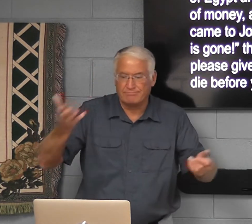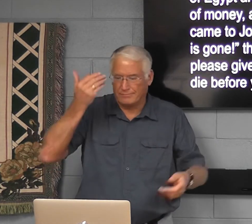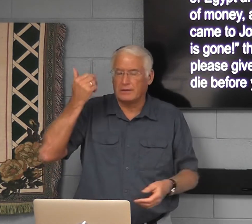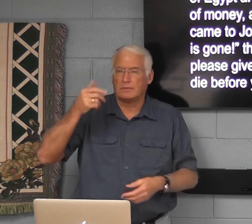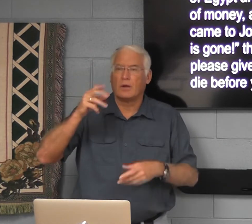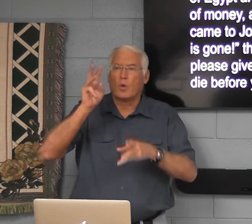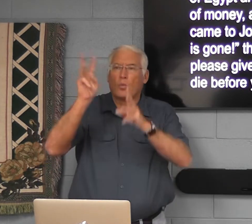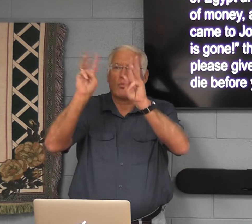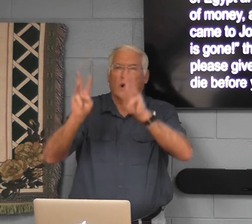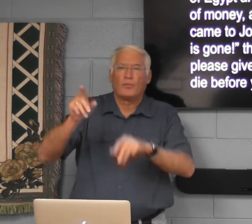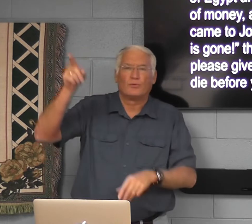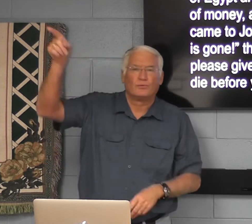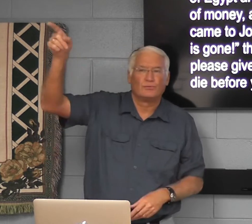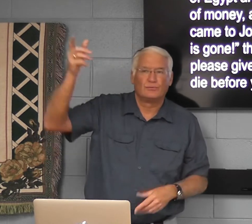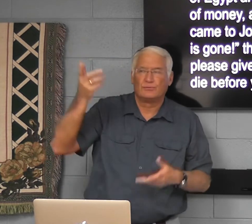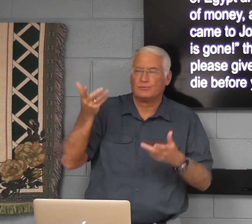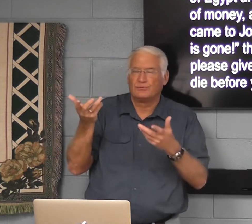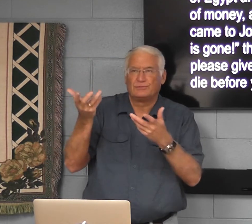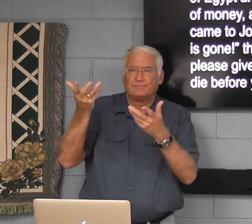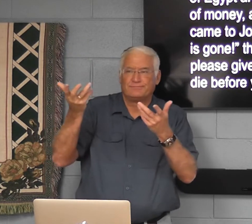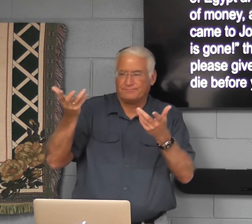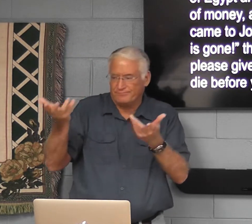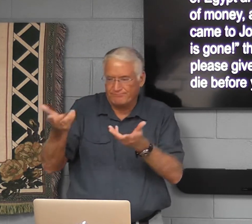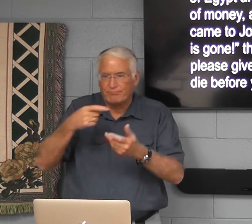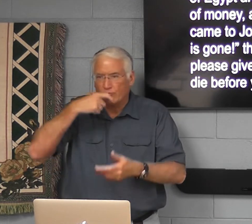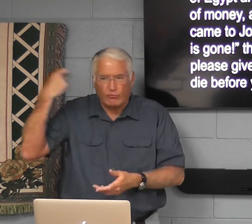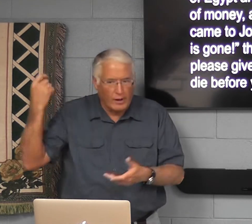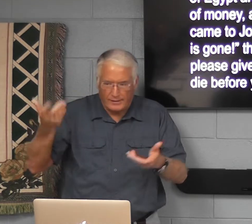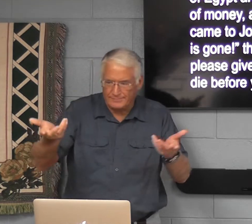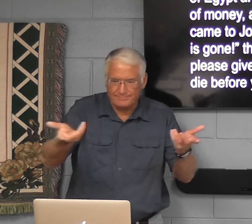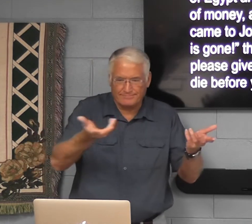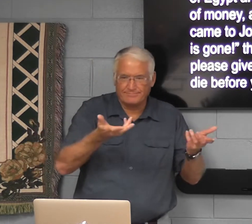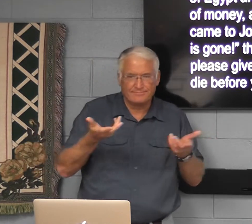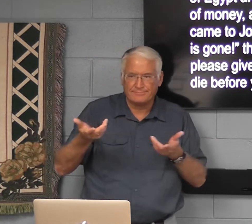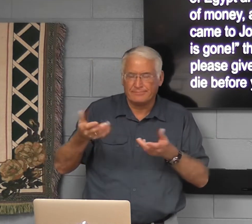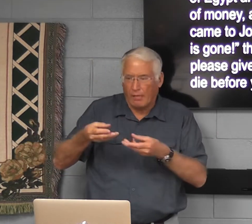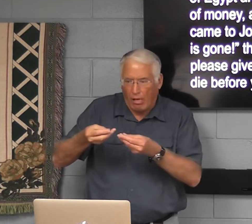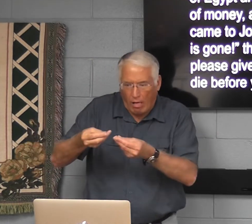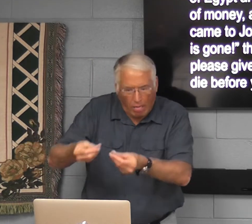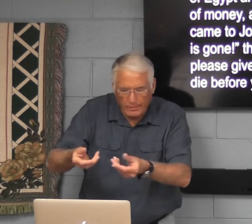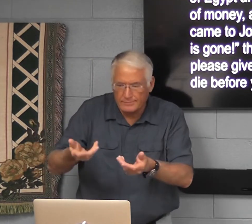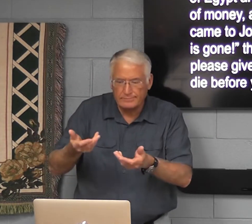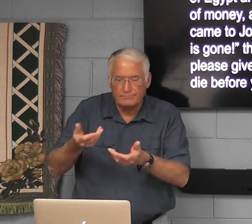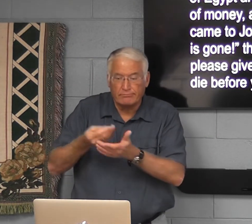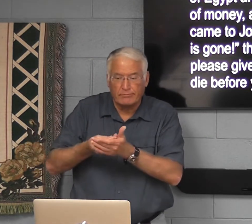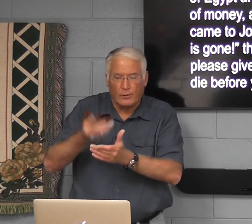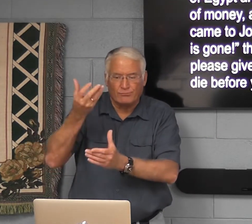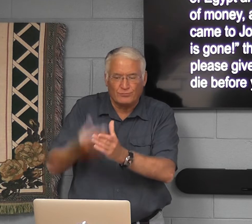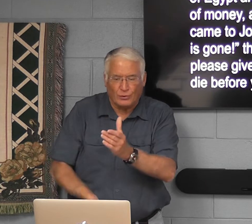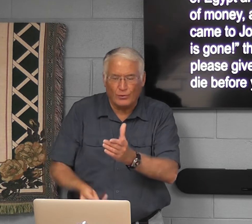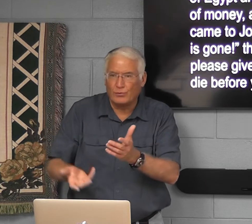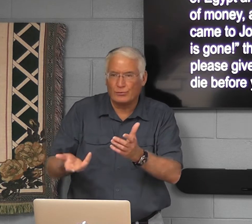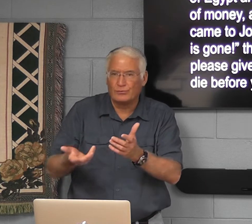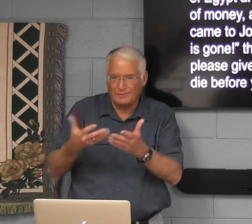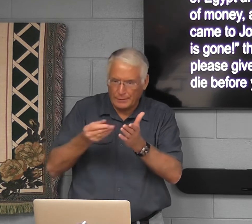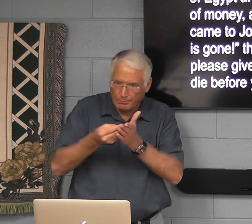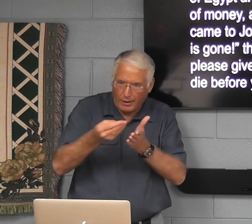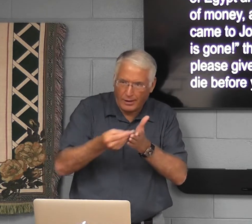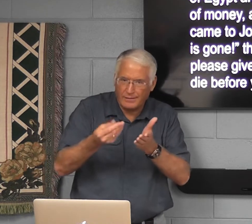dwindled, because the weather was dry, the land was sparse,